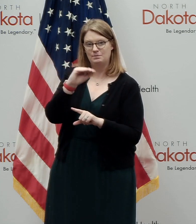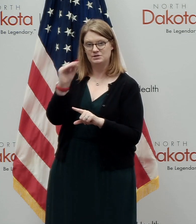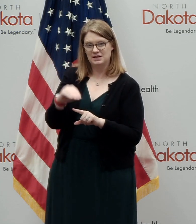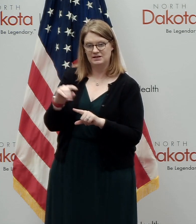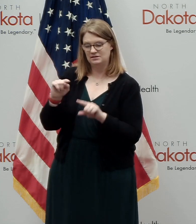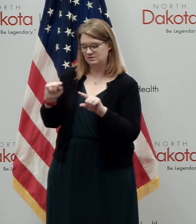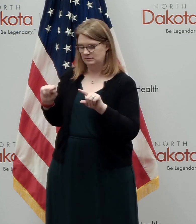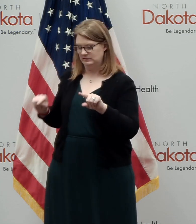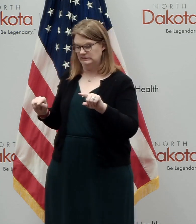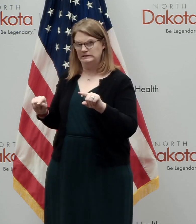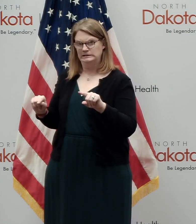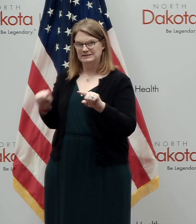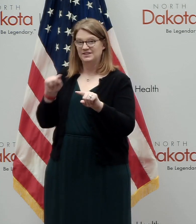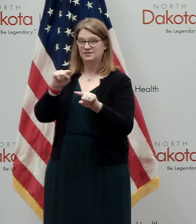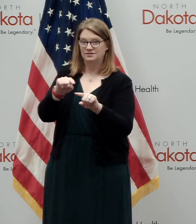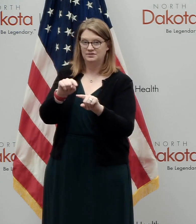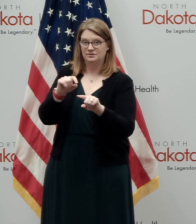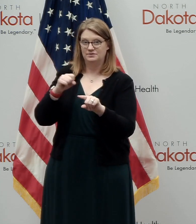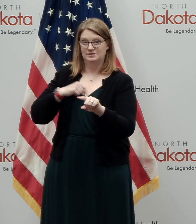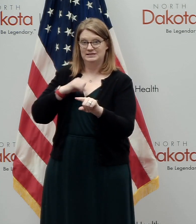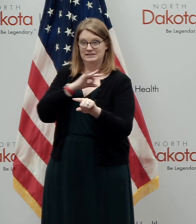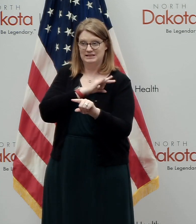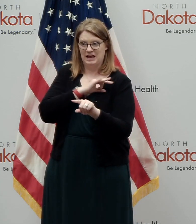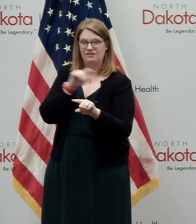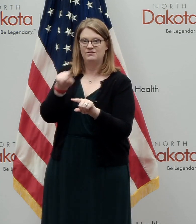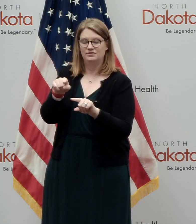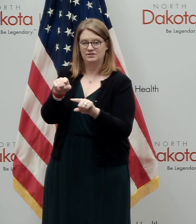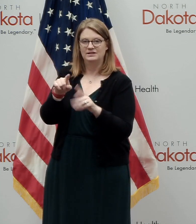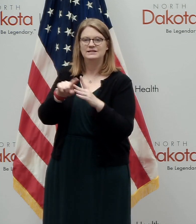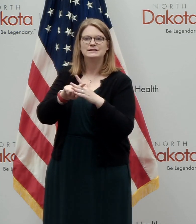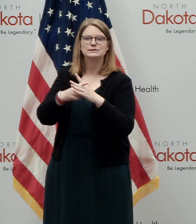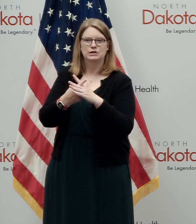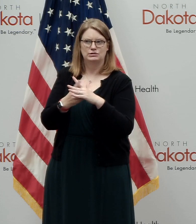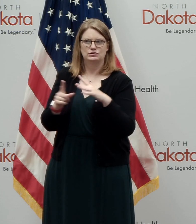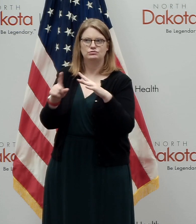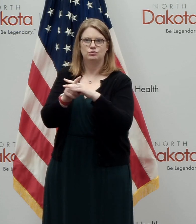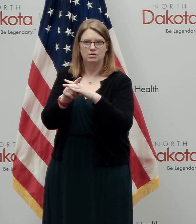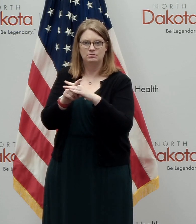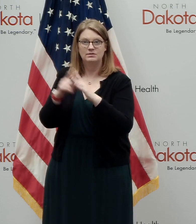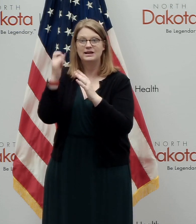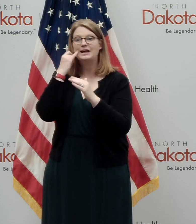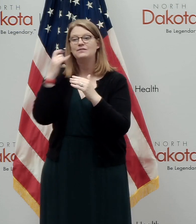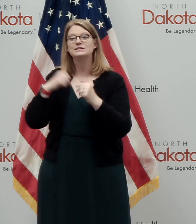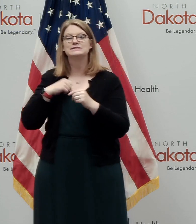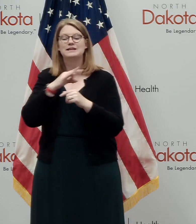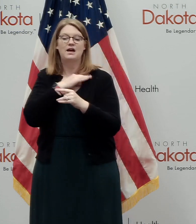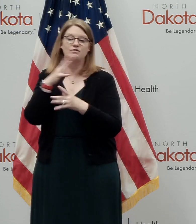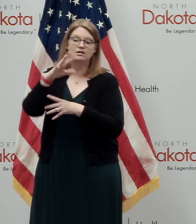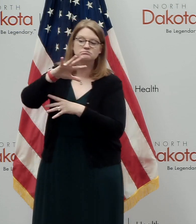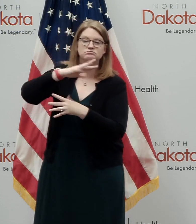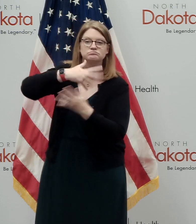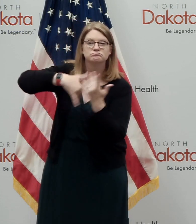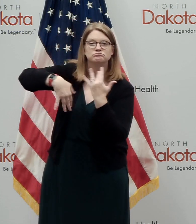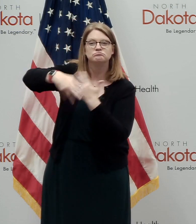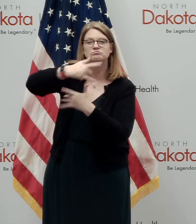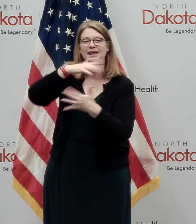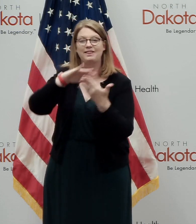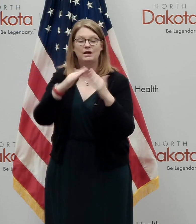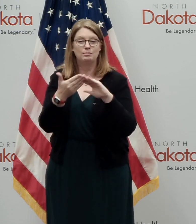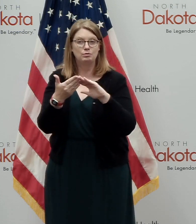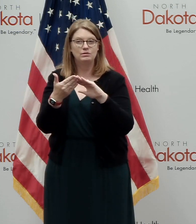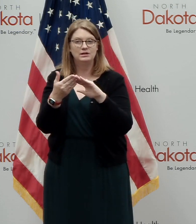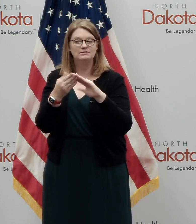And that, again, for staff then starts to reflect what we've said, which is if the staff are in the community, they can often start reflecting